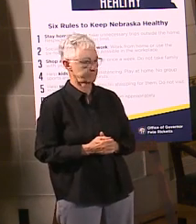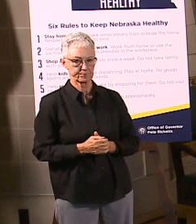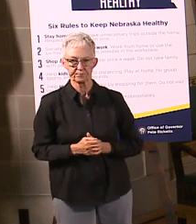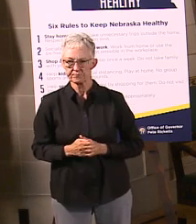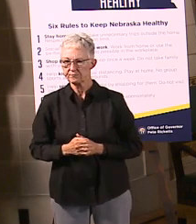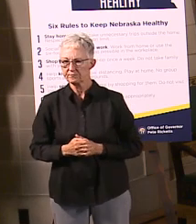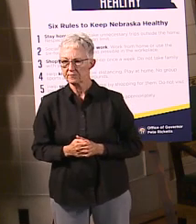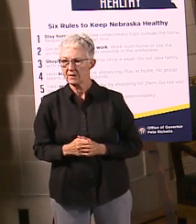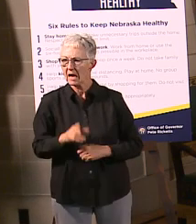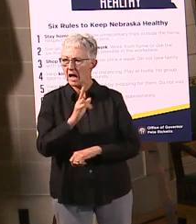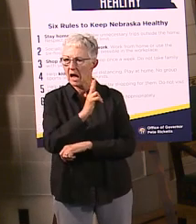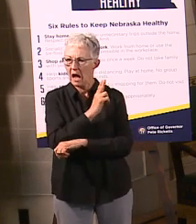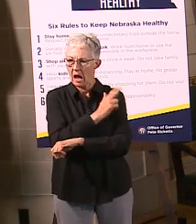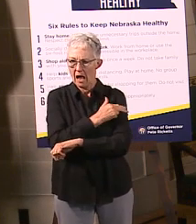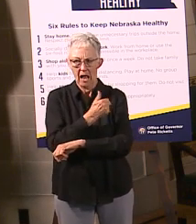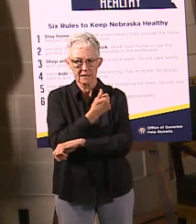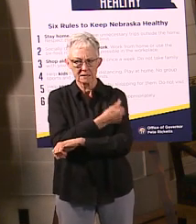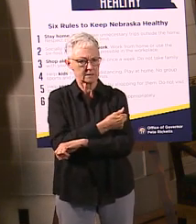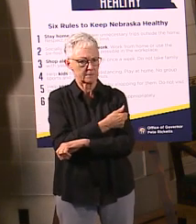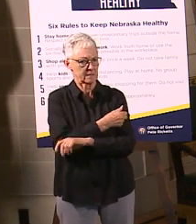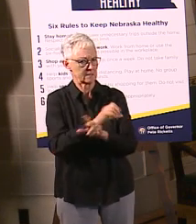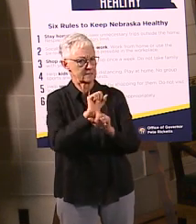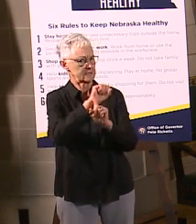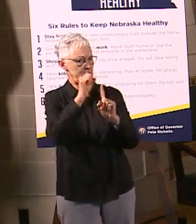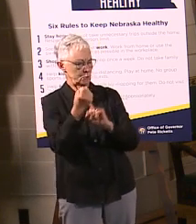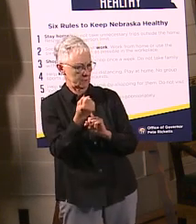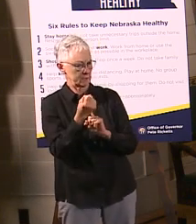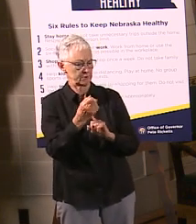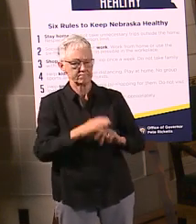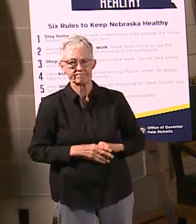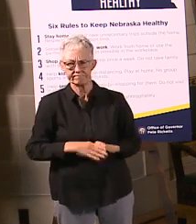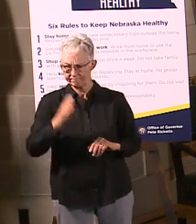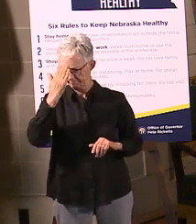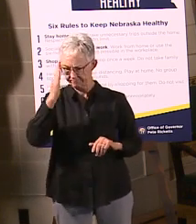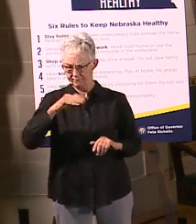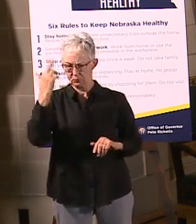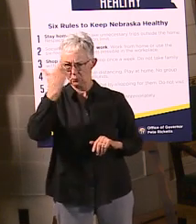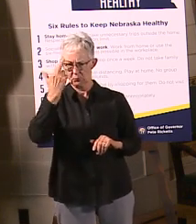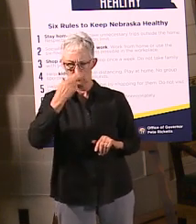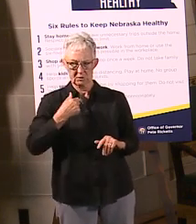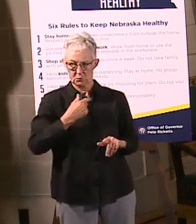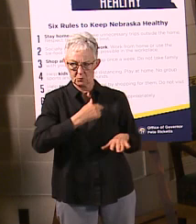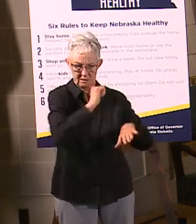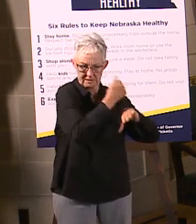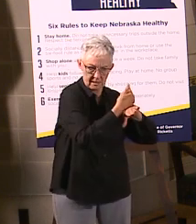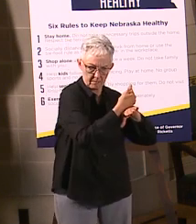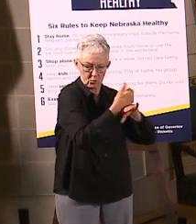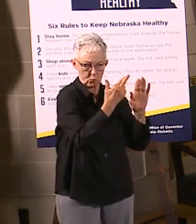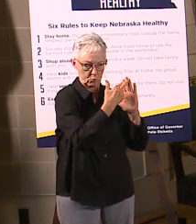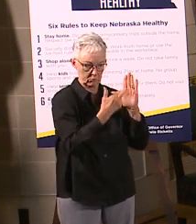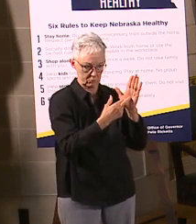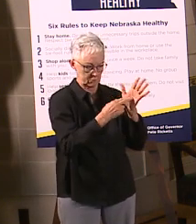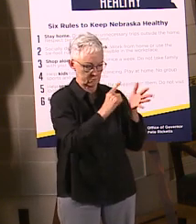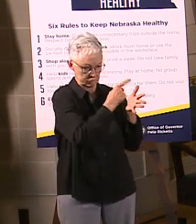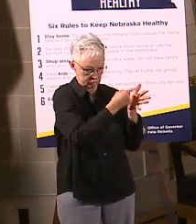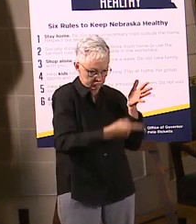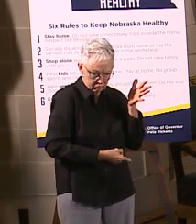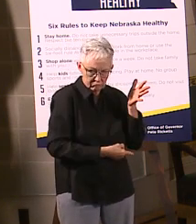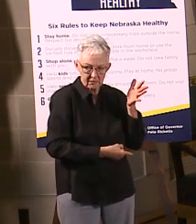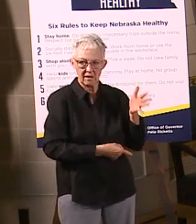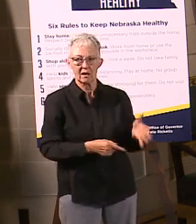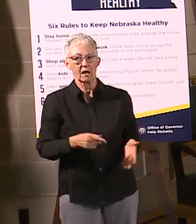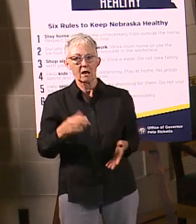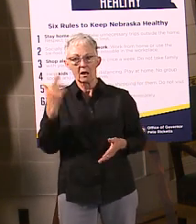the social distancing, all the restrictions we put in place for these DHMs and everything, is about making sure that we flatten the curve. And